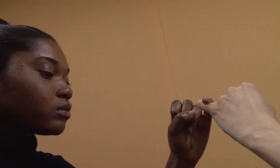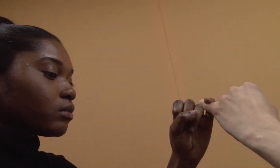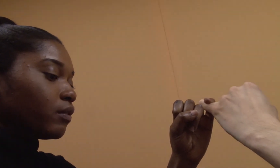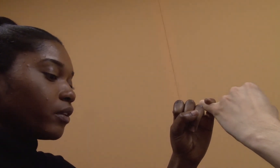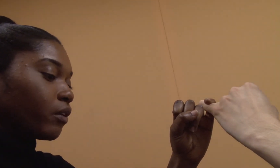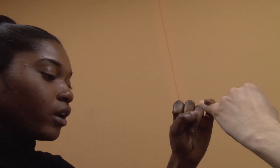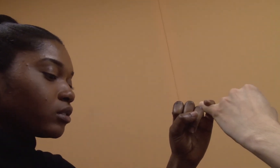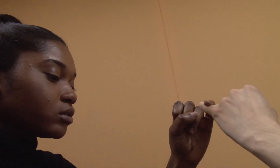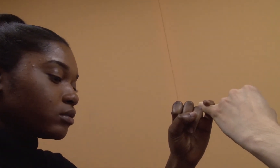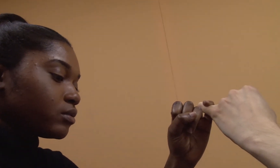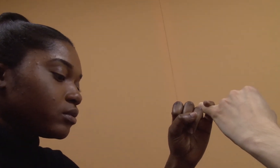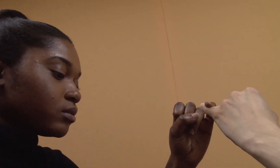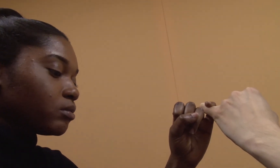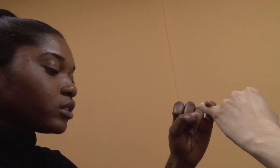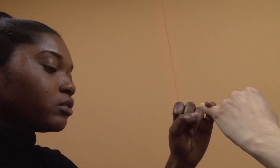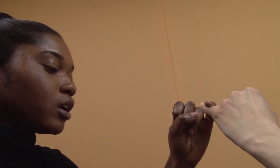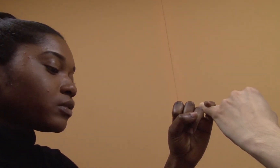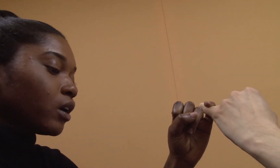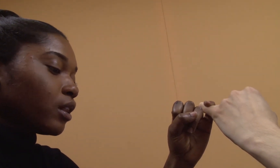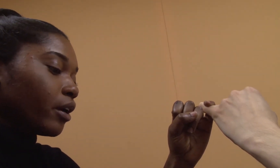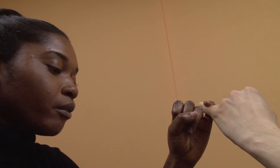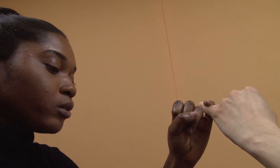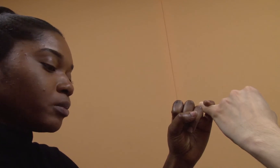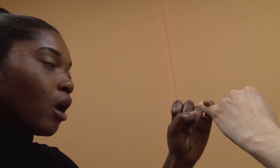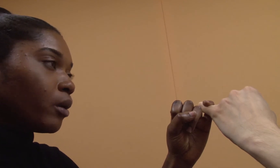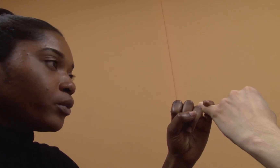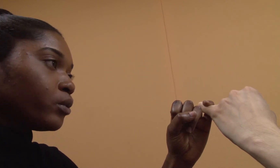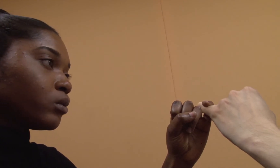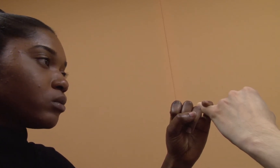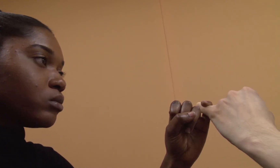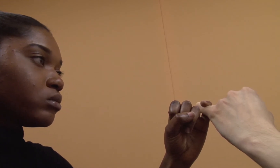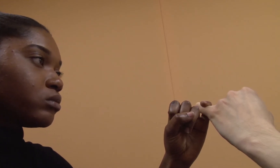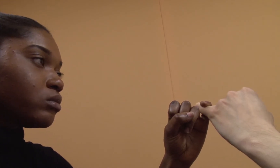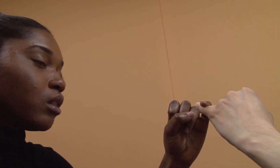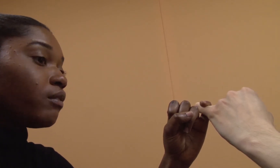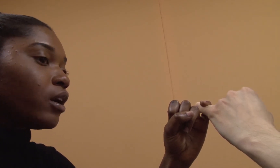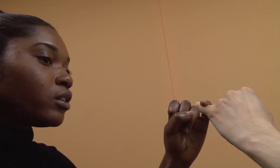In fifth grade, Marcy Ross found the letter I wrote to Paula Upto. A love letter.